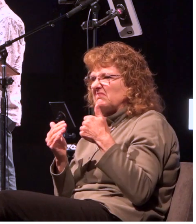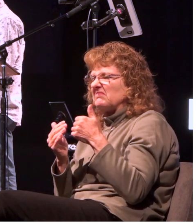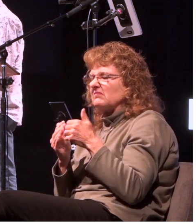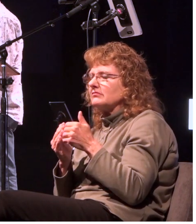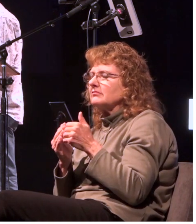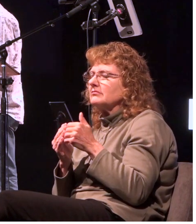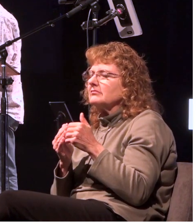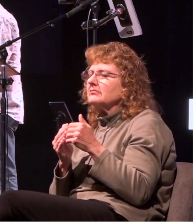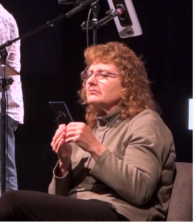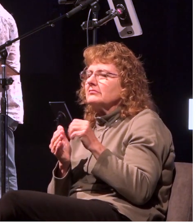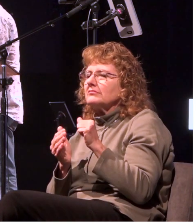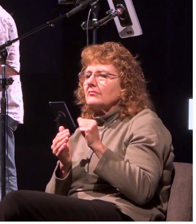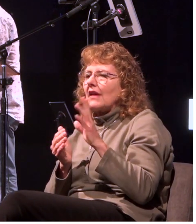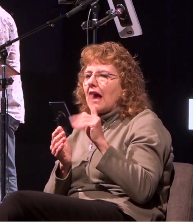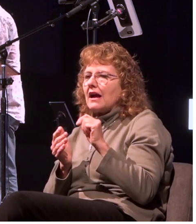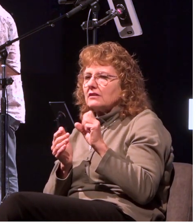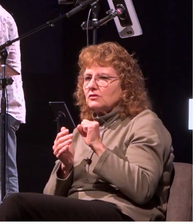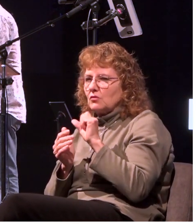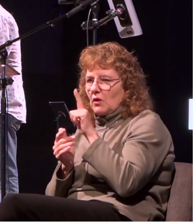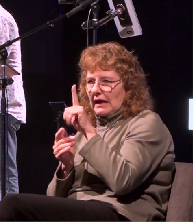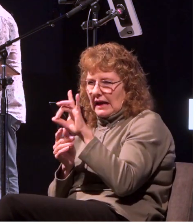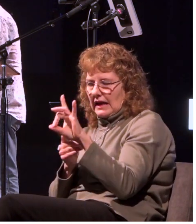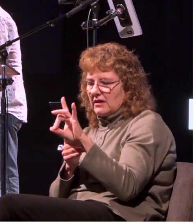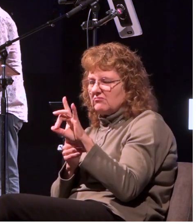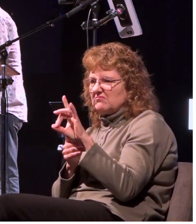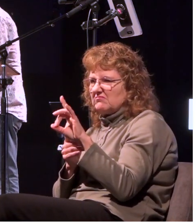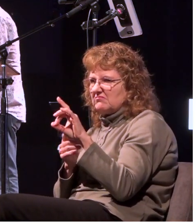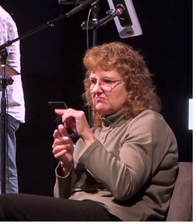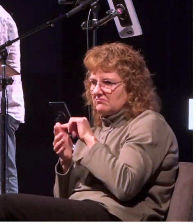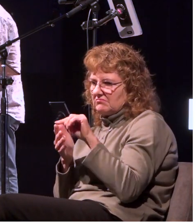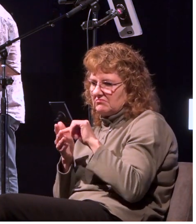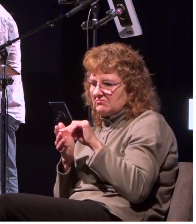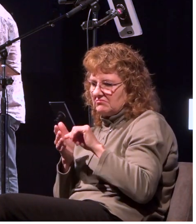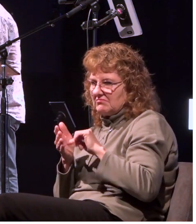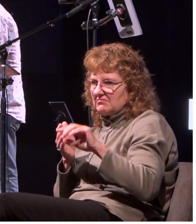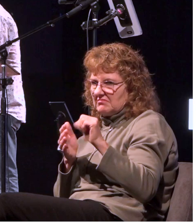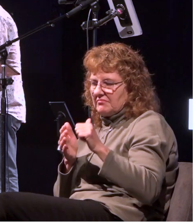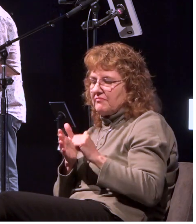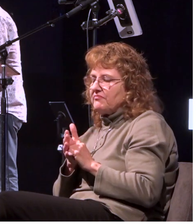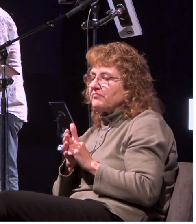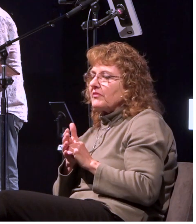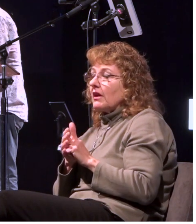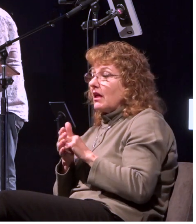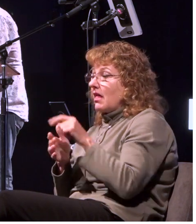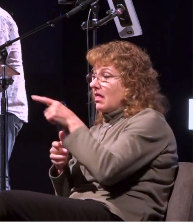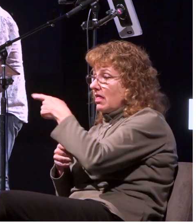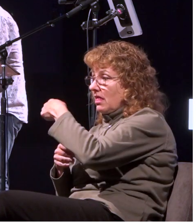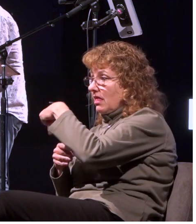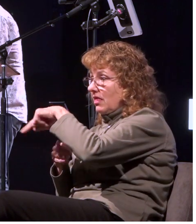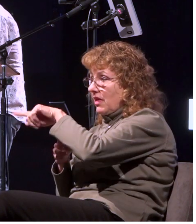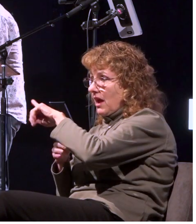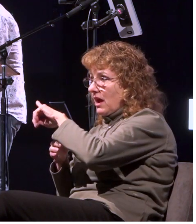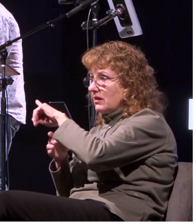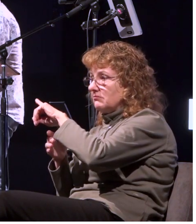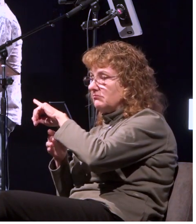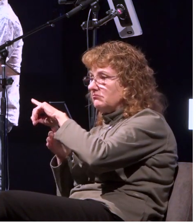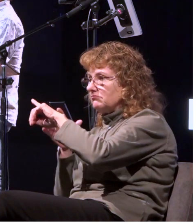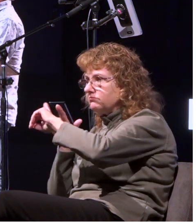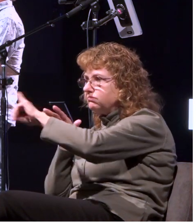as we do it says now uh when they had escaped uh they then found out that the island was